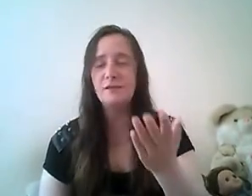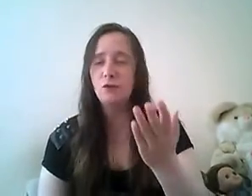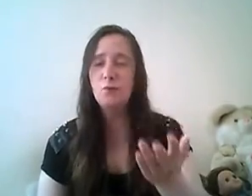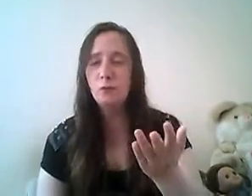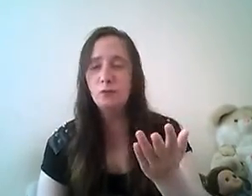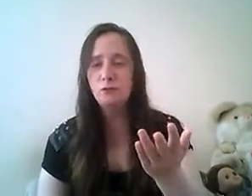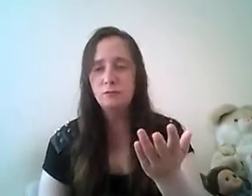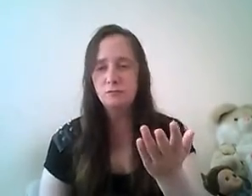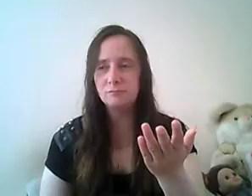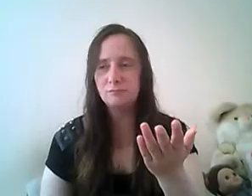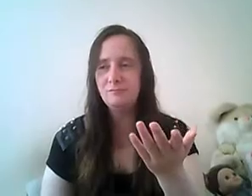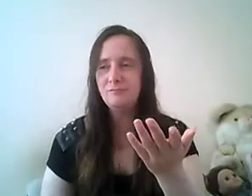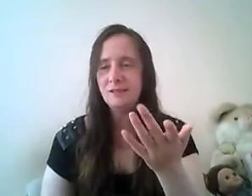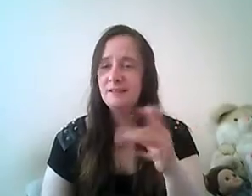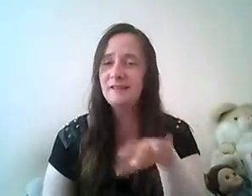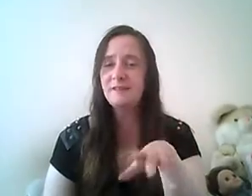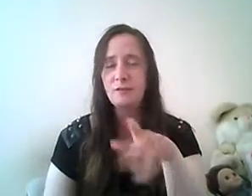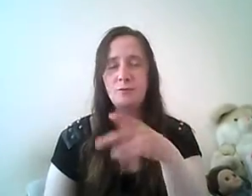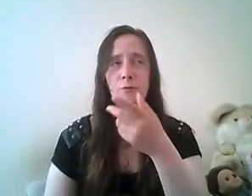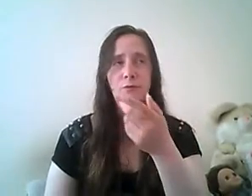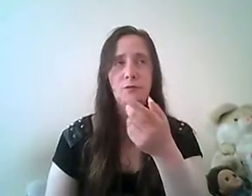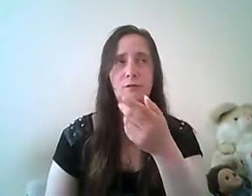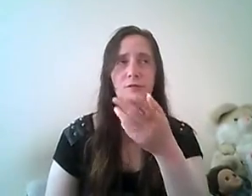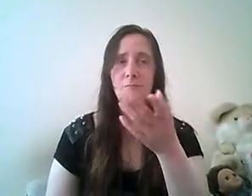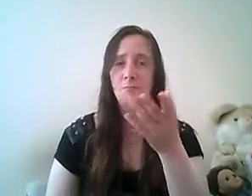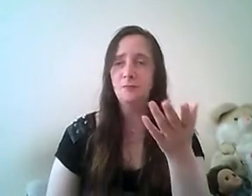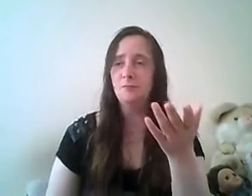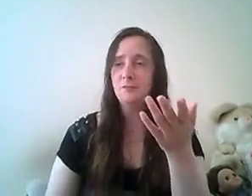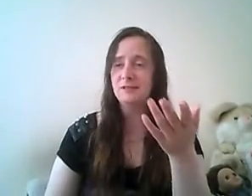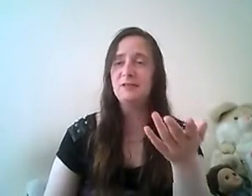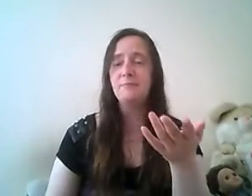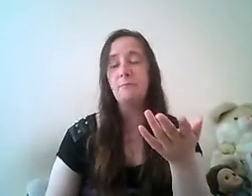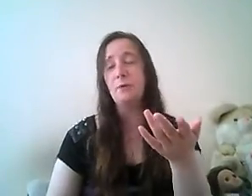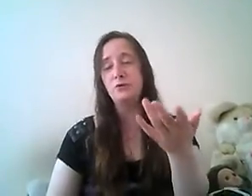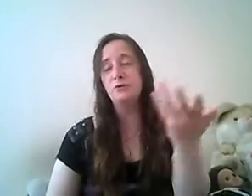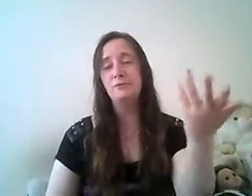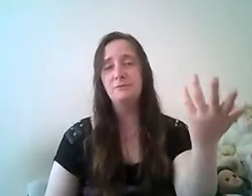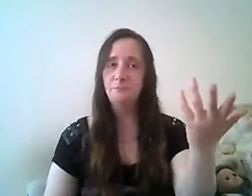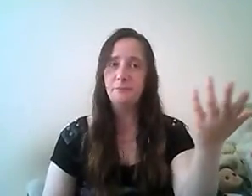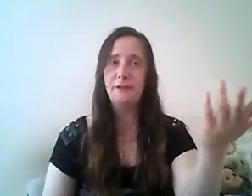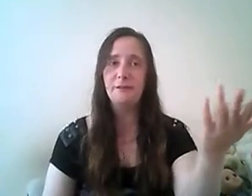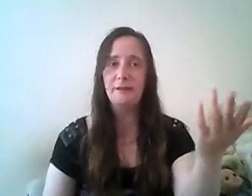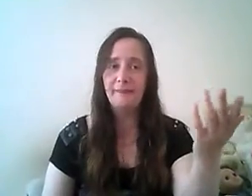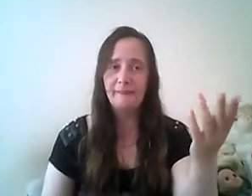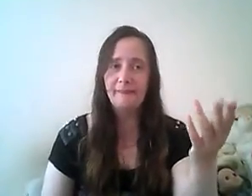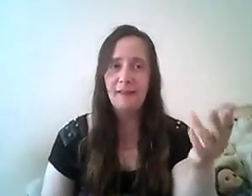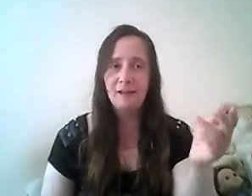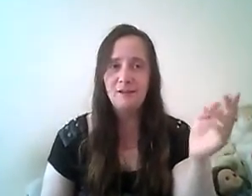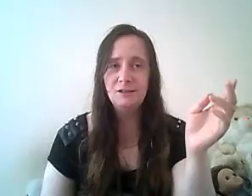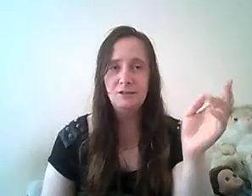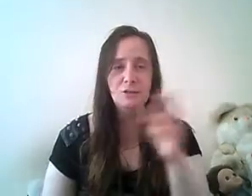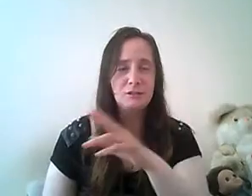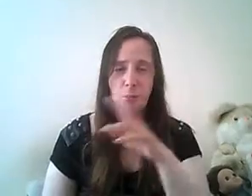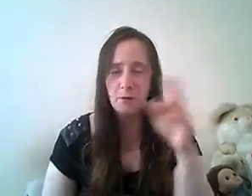the real world kind of like the real world but we said it had powers but anyway it's all like smoke